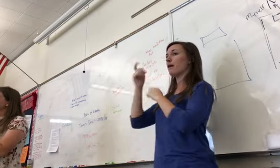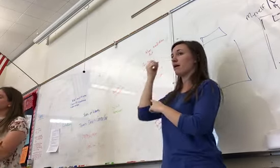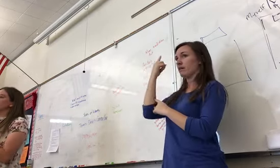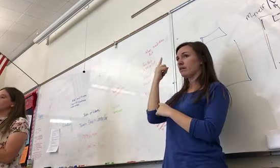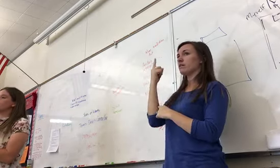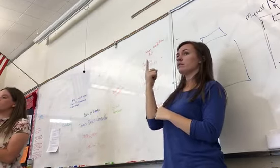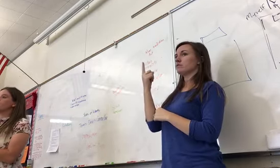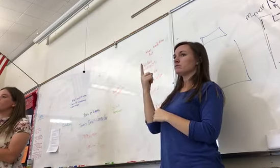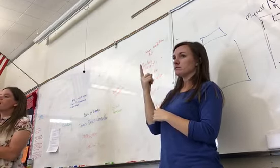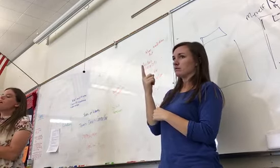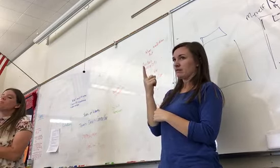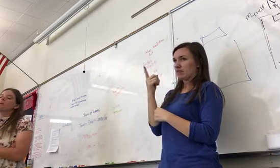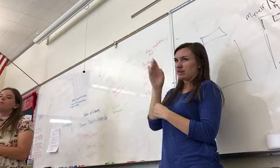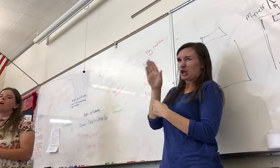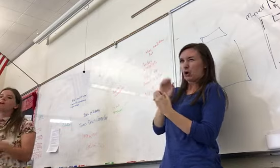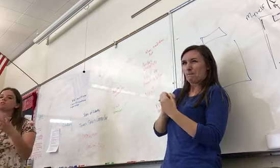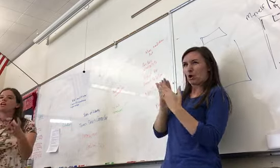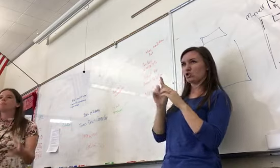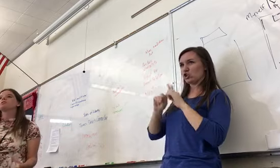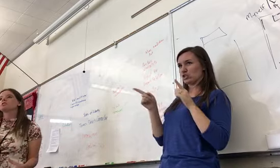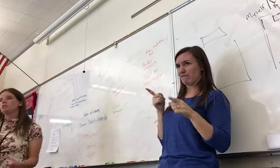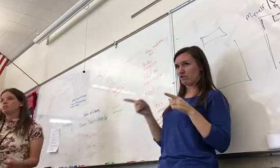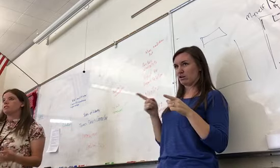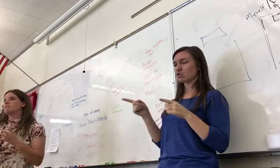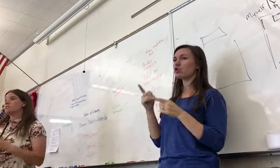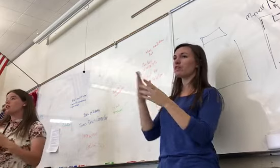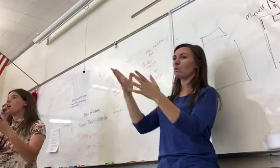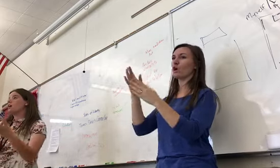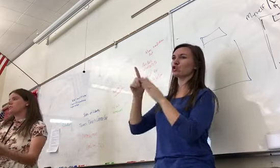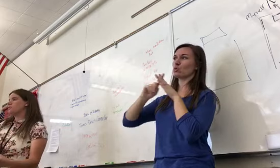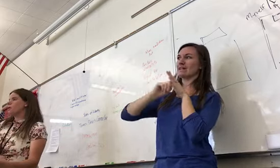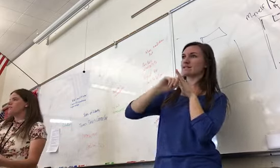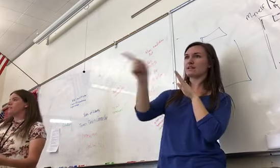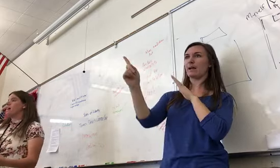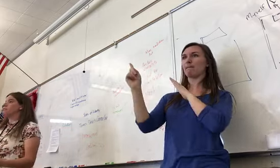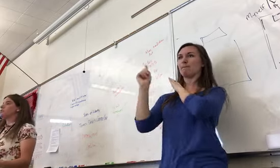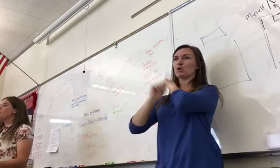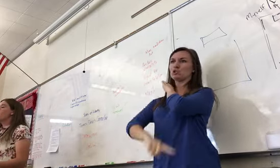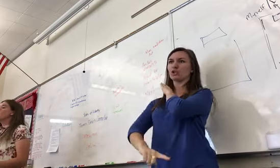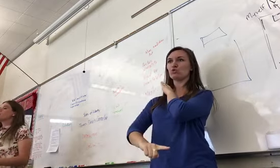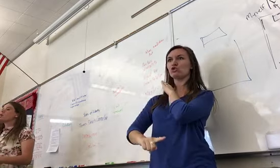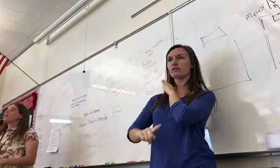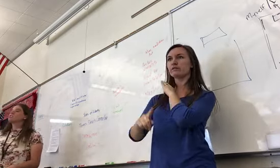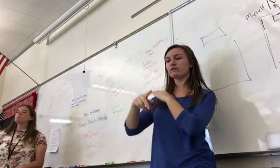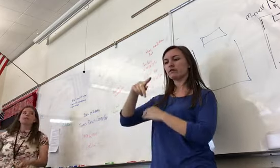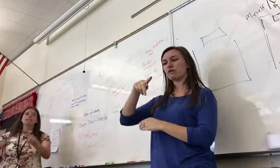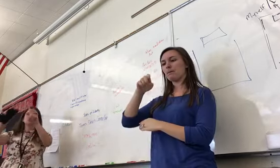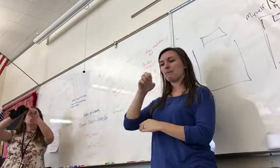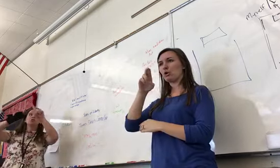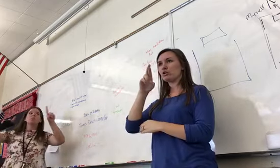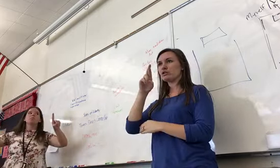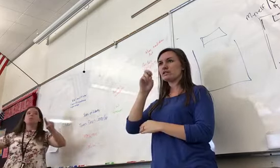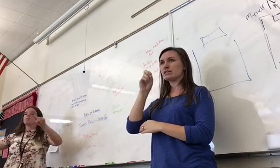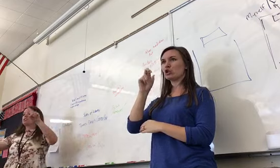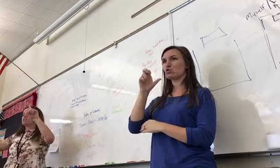which we'll talk about in a second. But they want to escape persecution. That's the cause of why they left. They're going to split into two people, which is